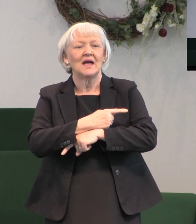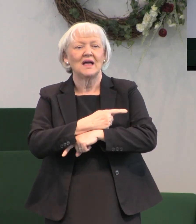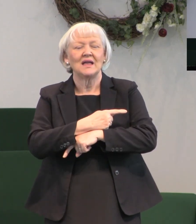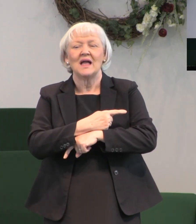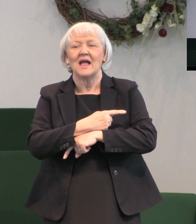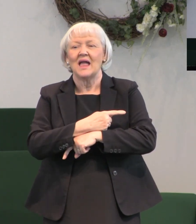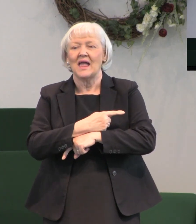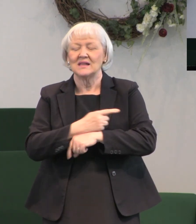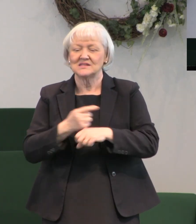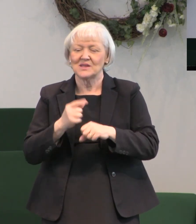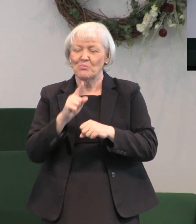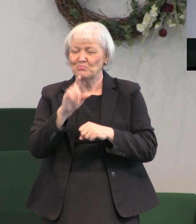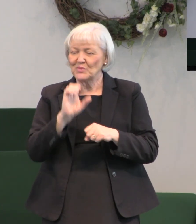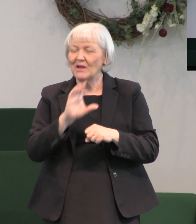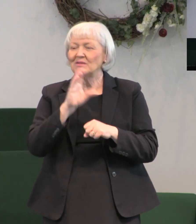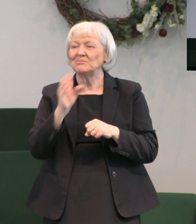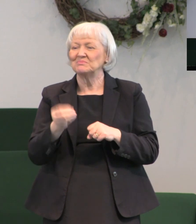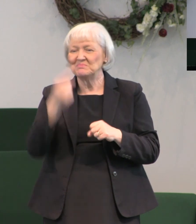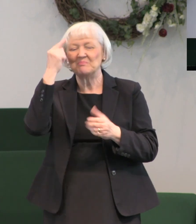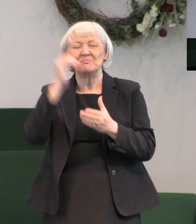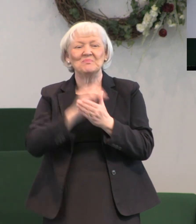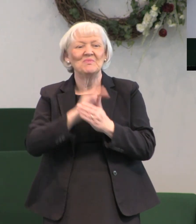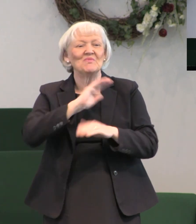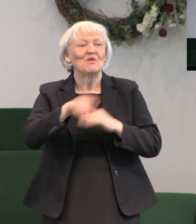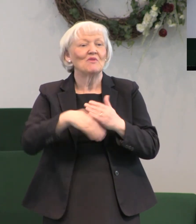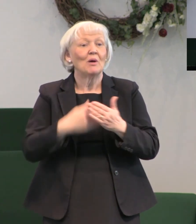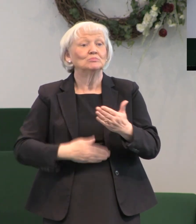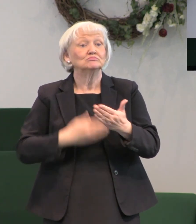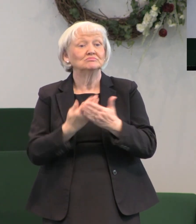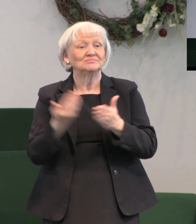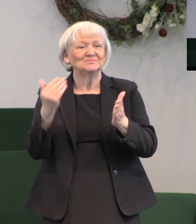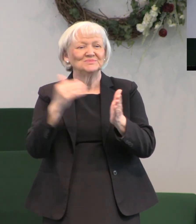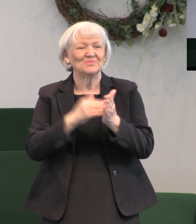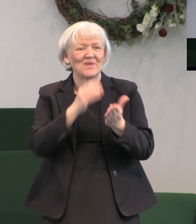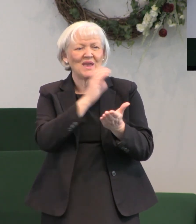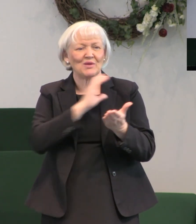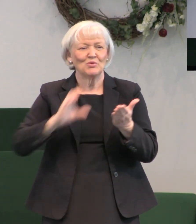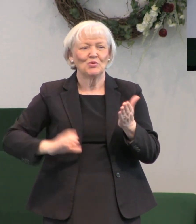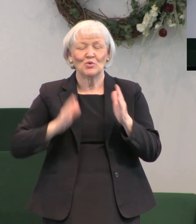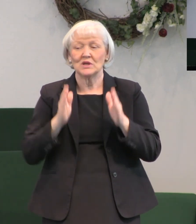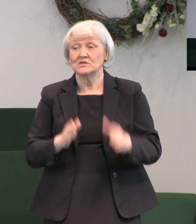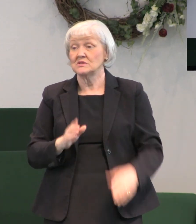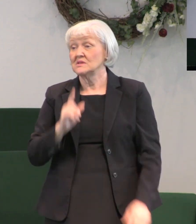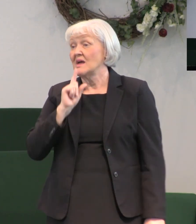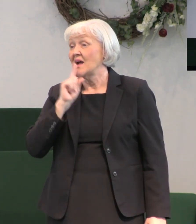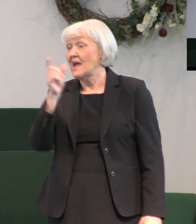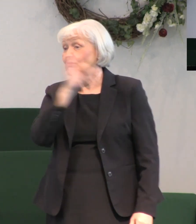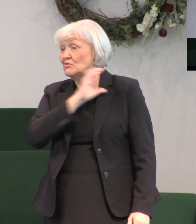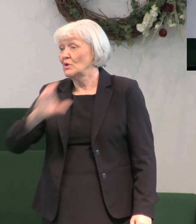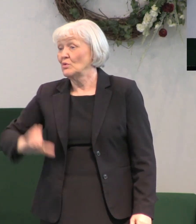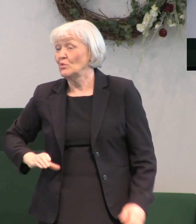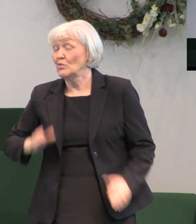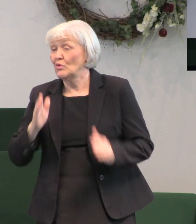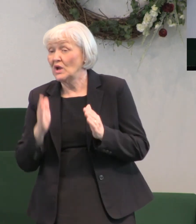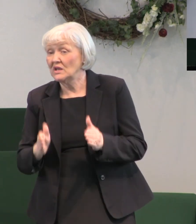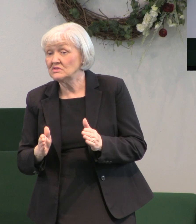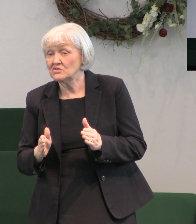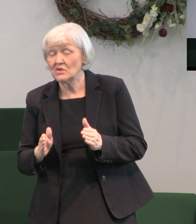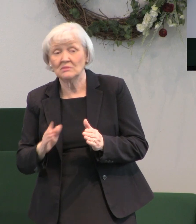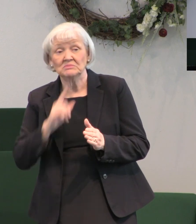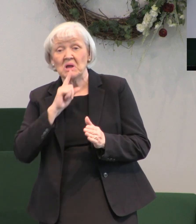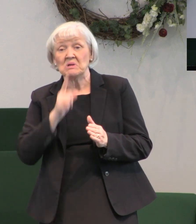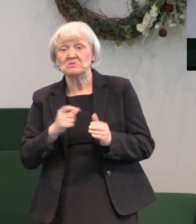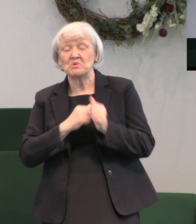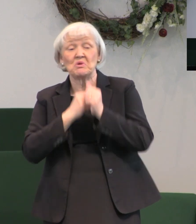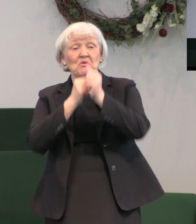of all born again Christians you can't be a true Christian you cannot be a true follower